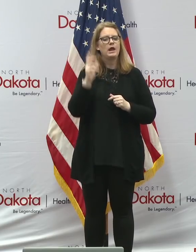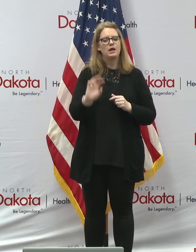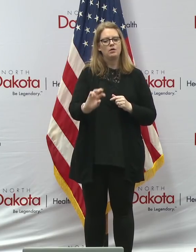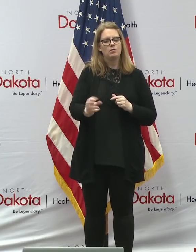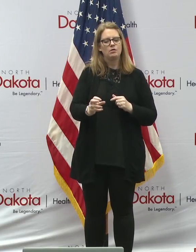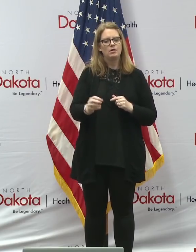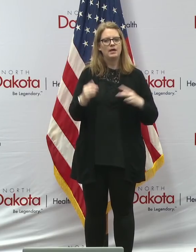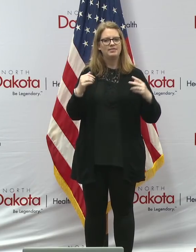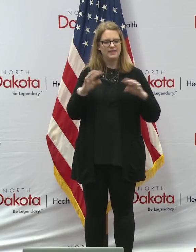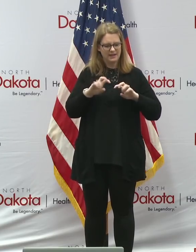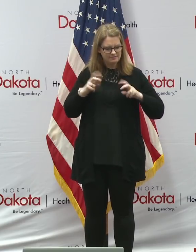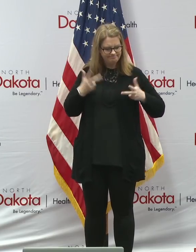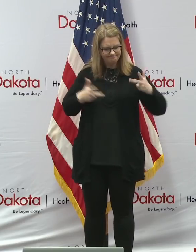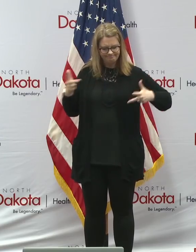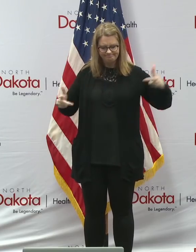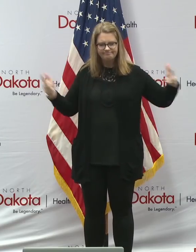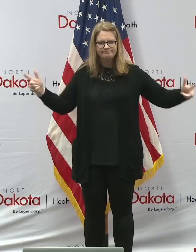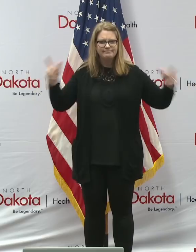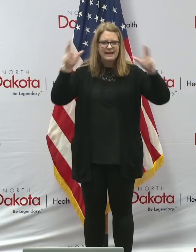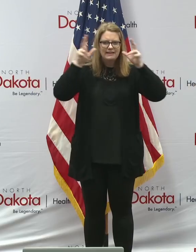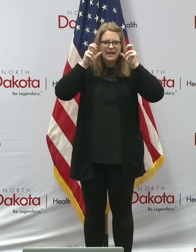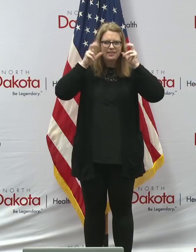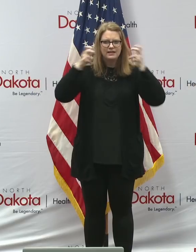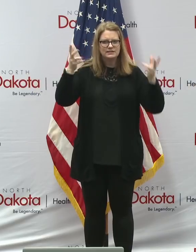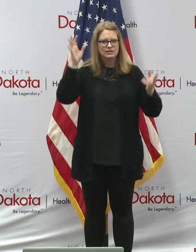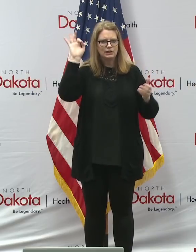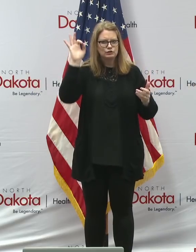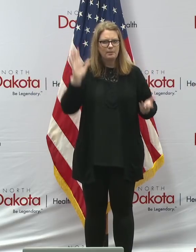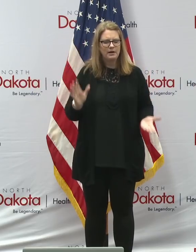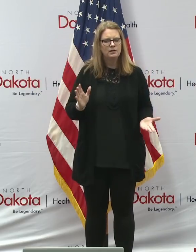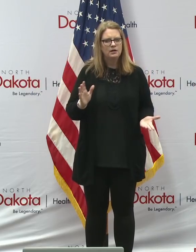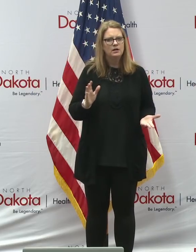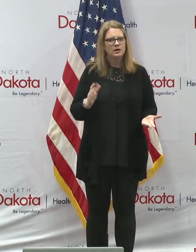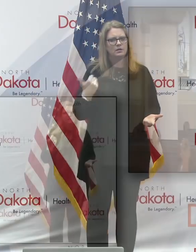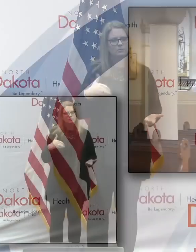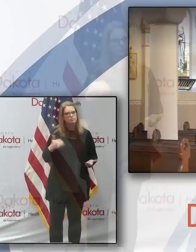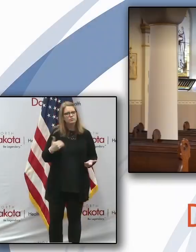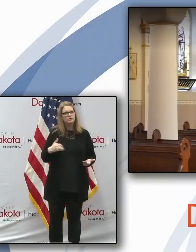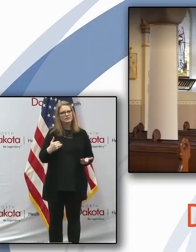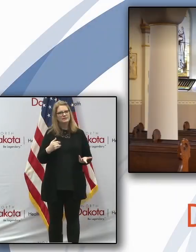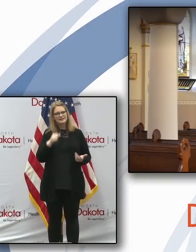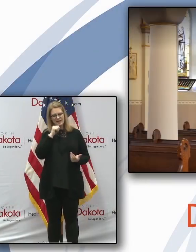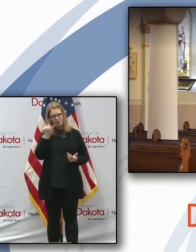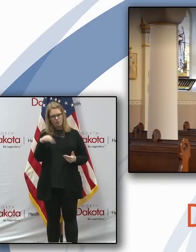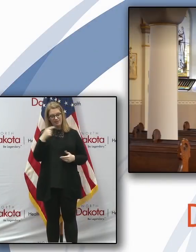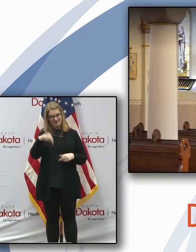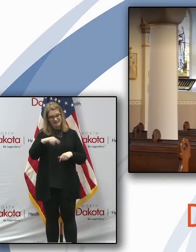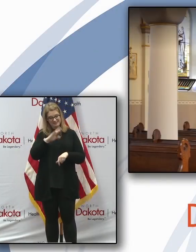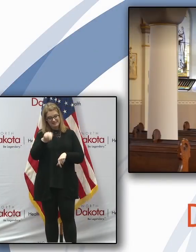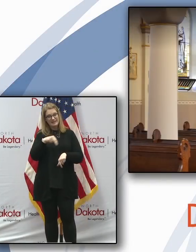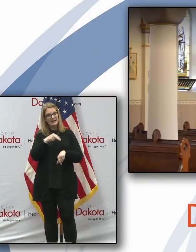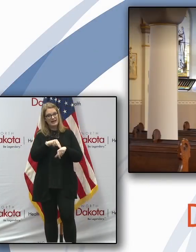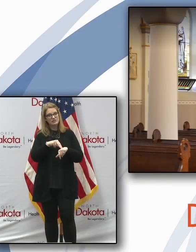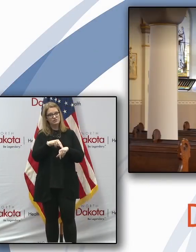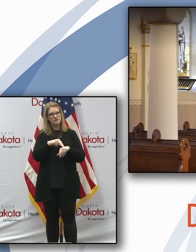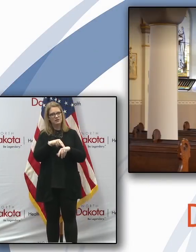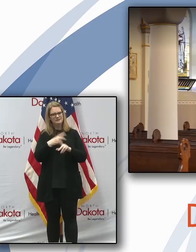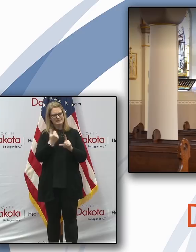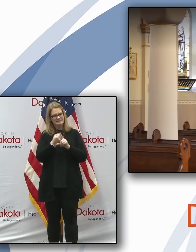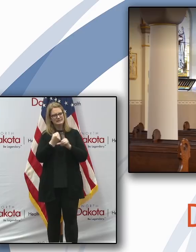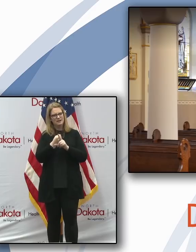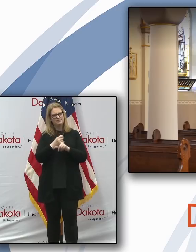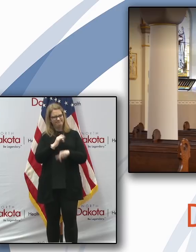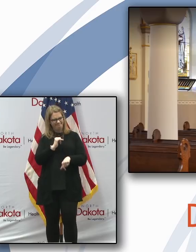pastor. As we head into this weekend, we know that not just that our nation was founded on freedom of religion, but